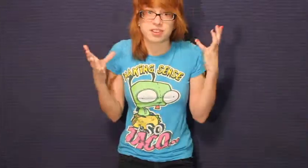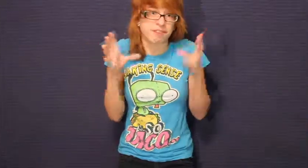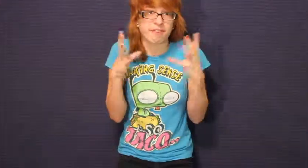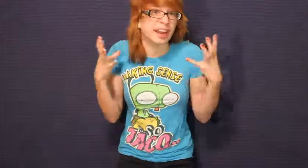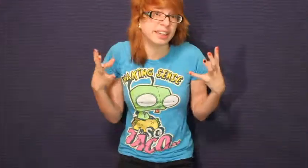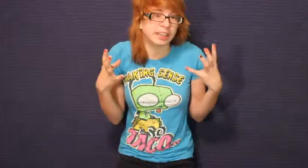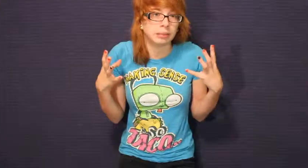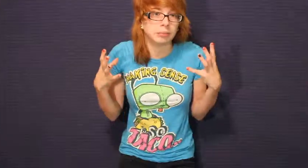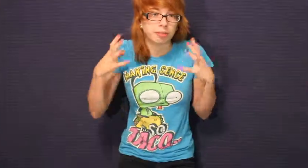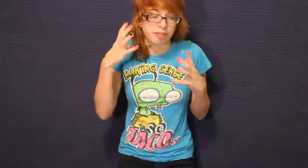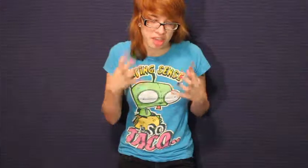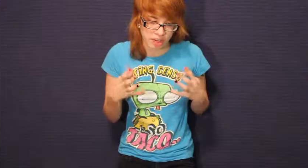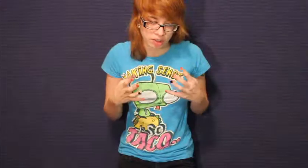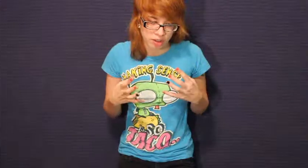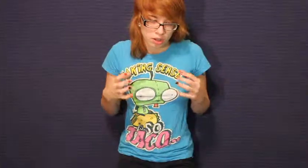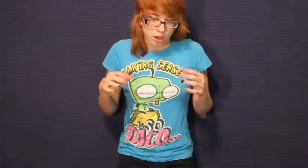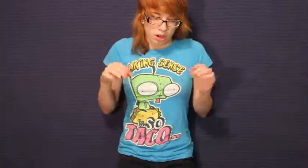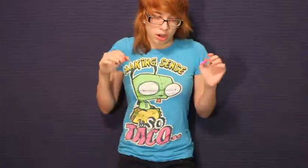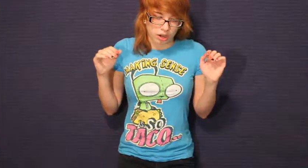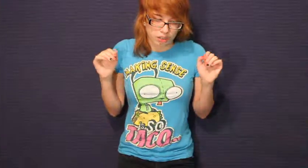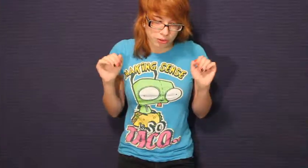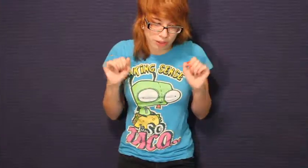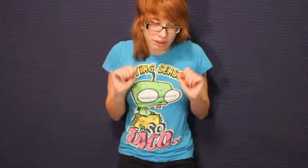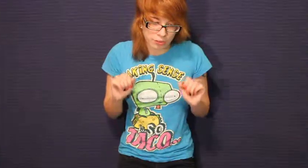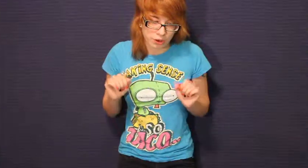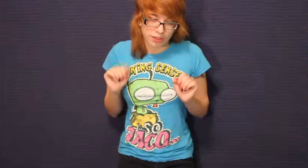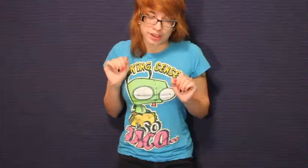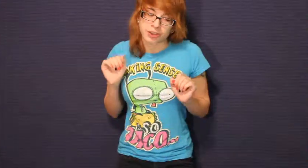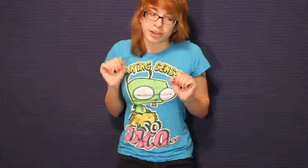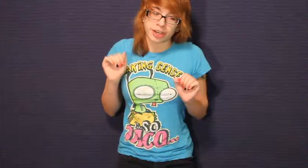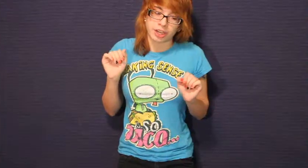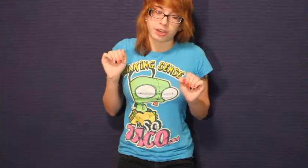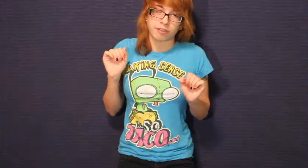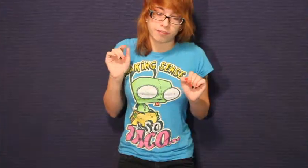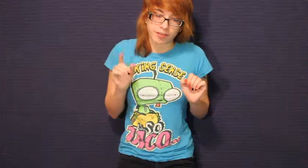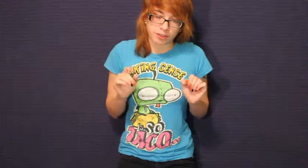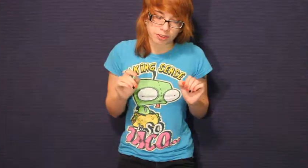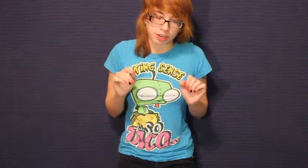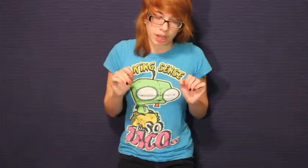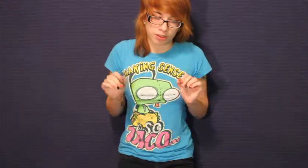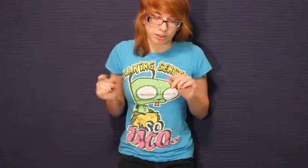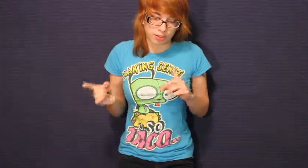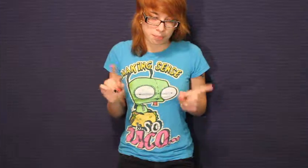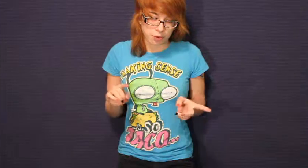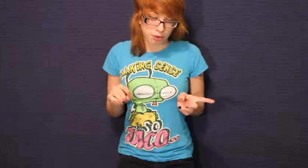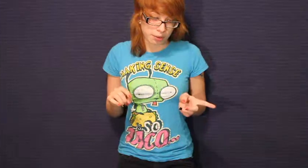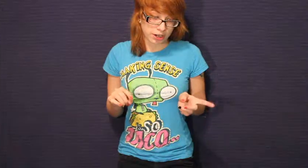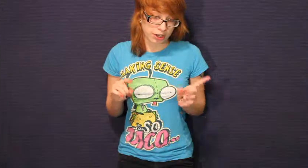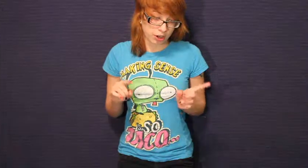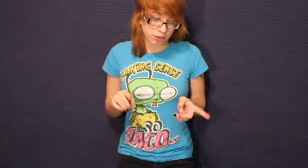of violent things. In 2001 they donated $1,500 to the North American Earth